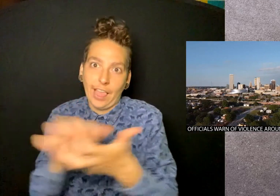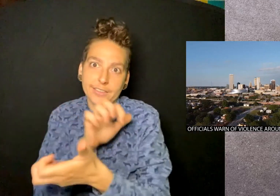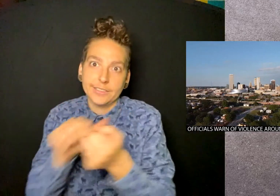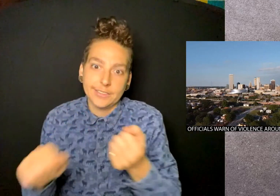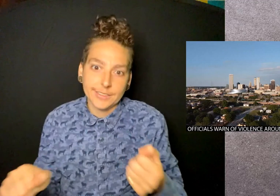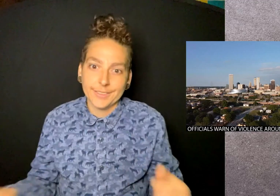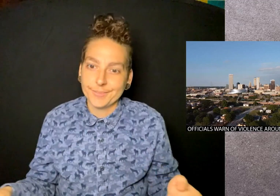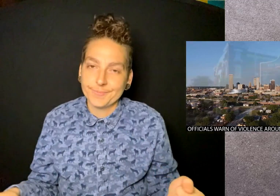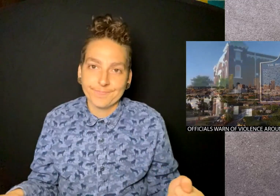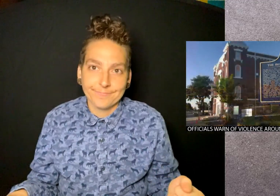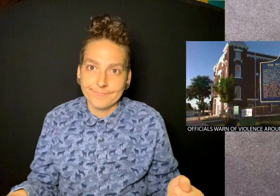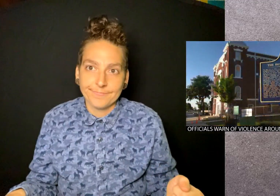supremacists.